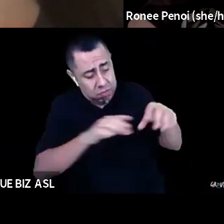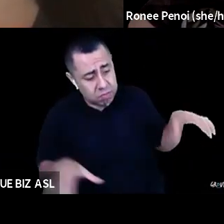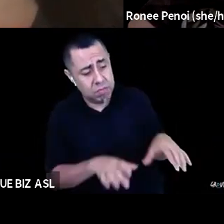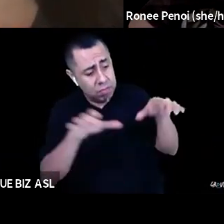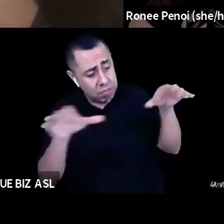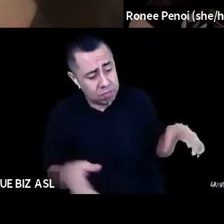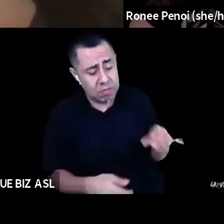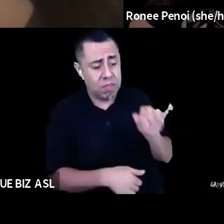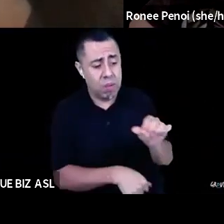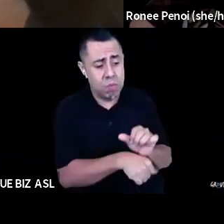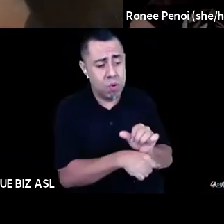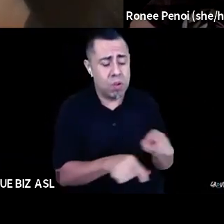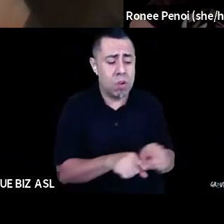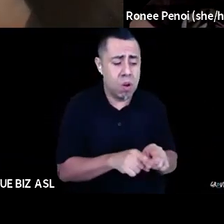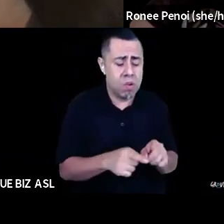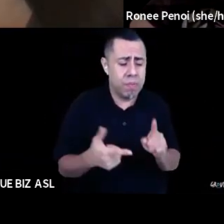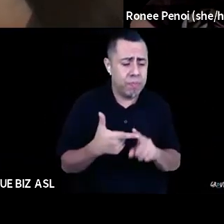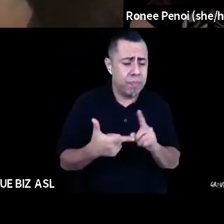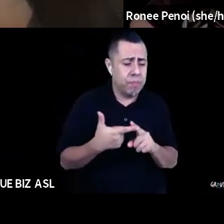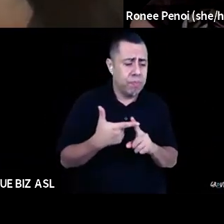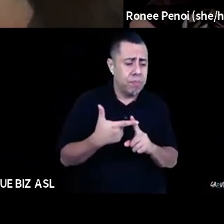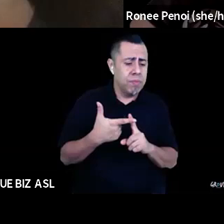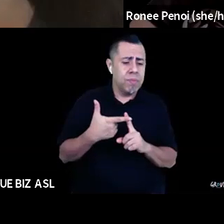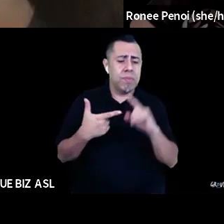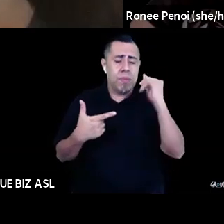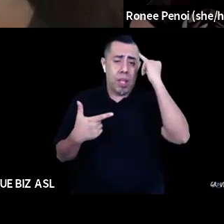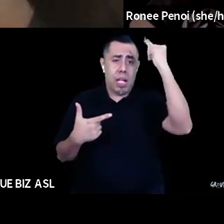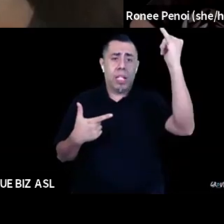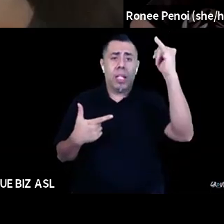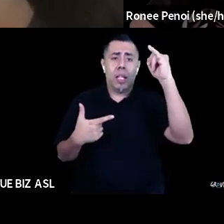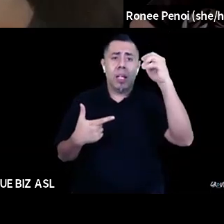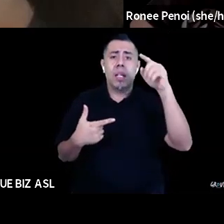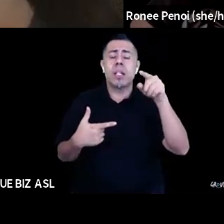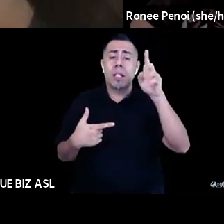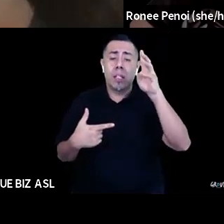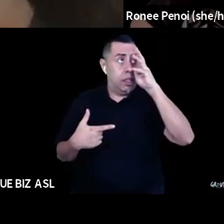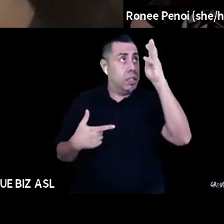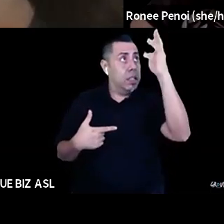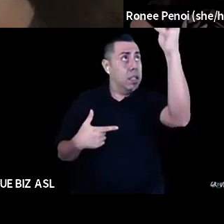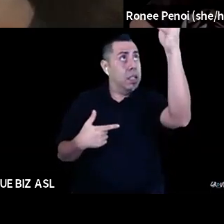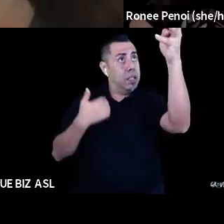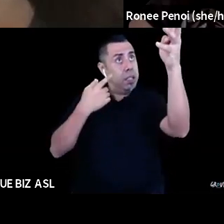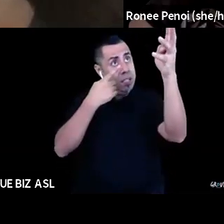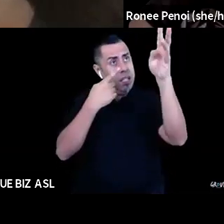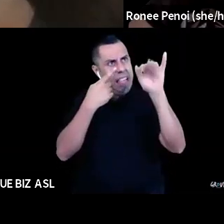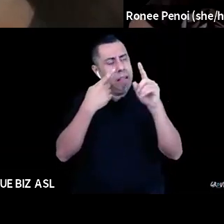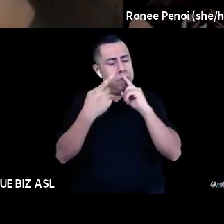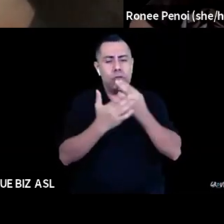um, imagination as a resource. And, and how capitalism and colonialism